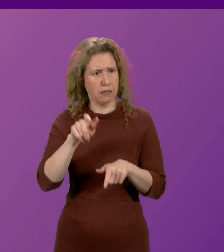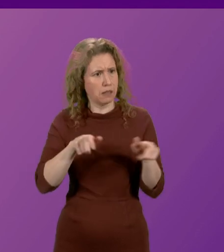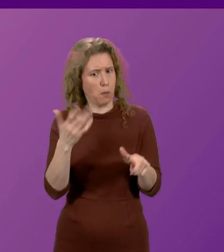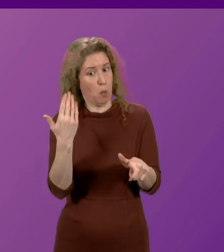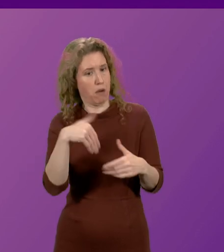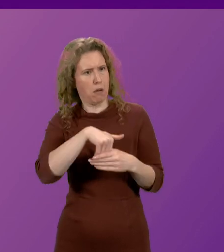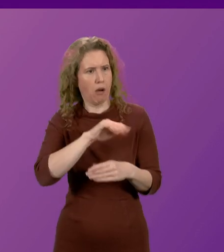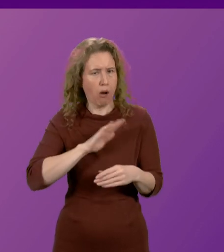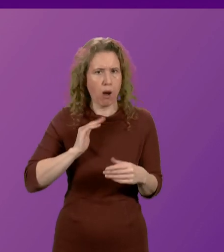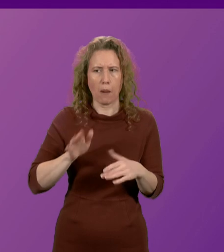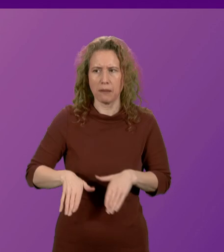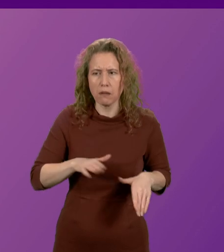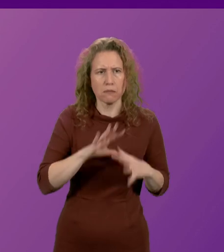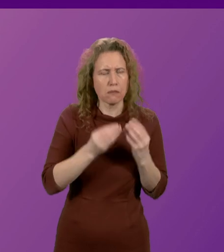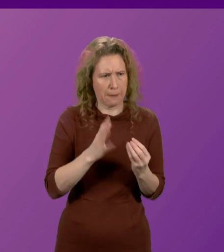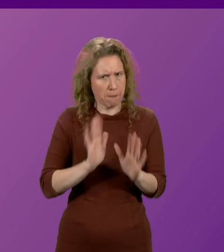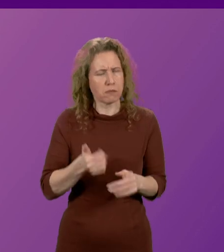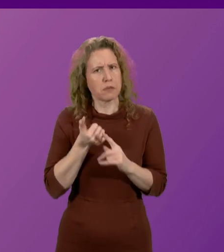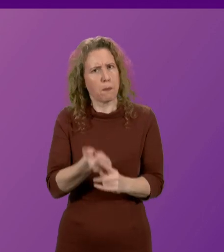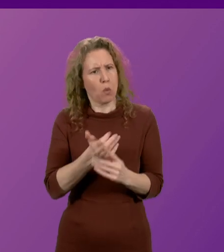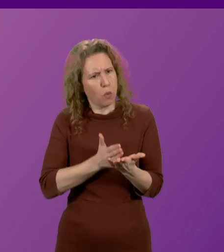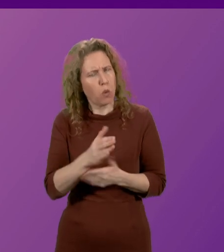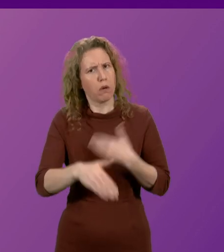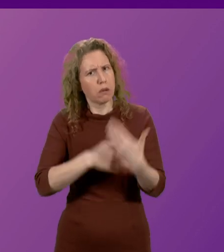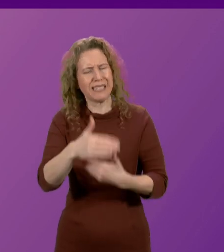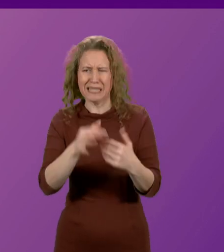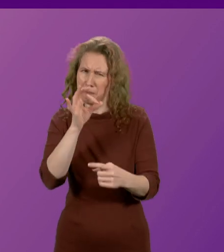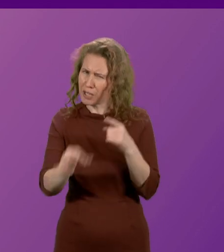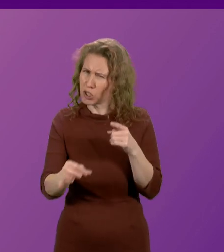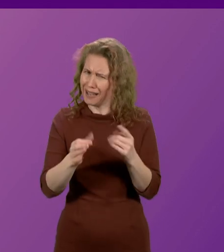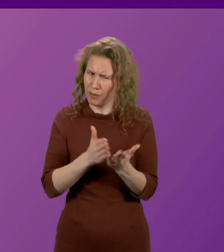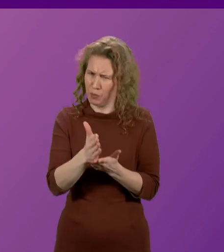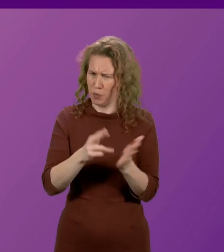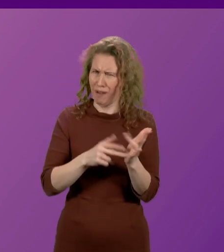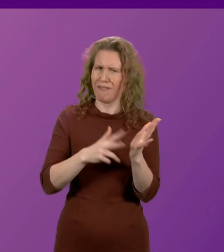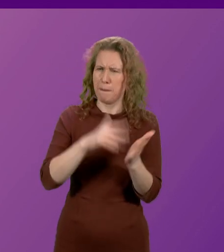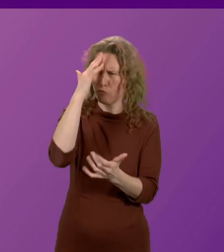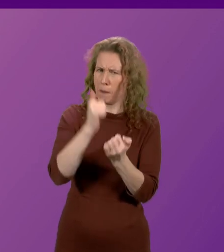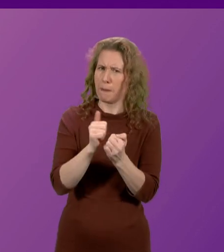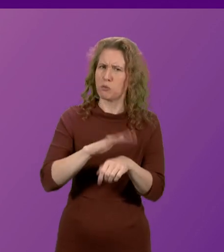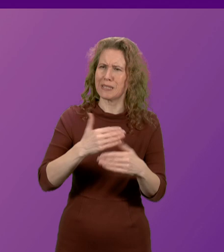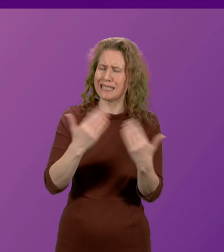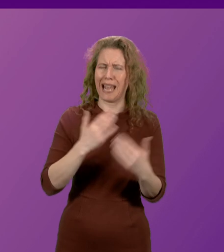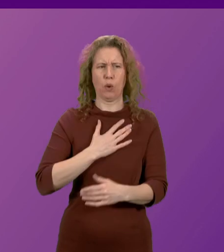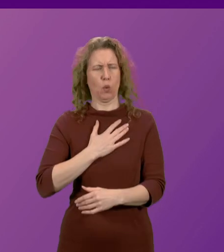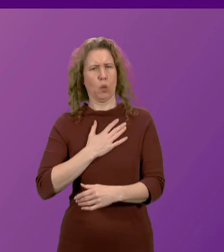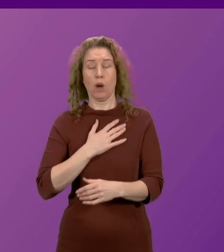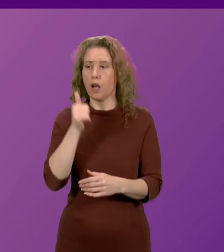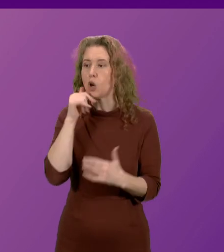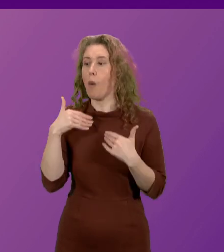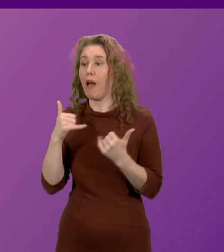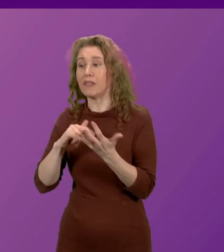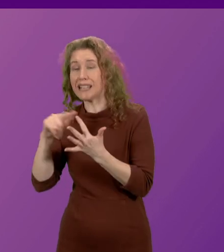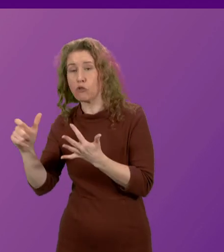are well supported at all times, but particularly in relation to the period around Remembrance Day. And I know that the Health Secretary and also the Minister